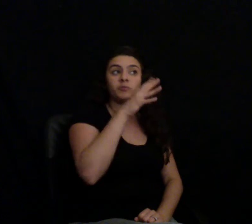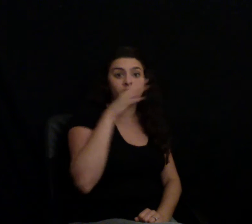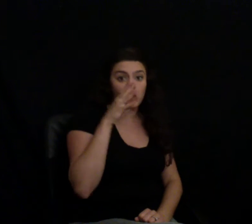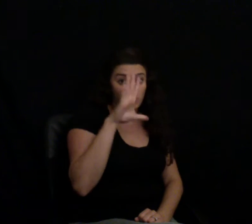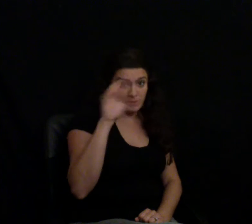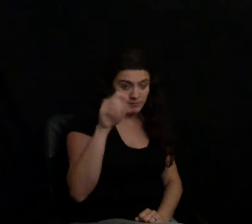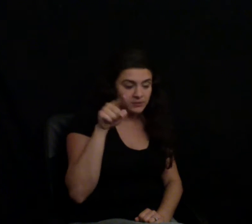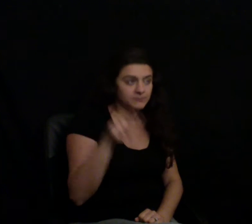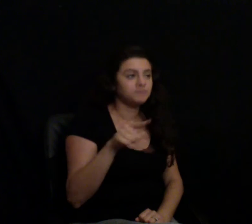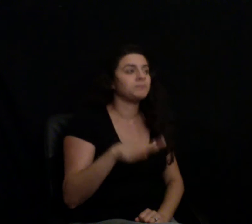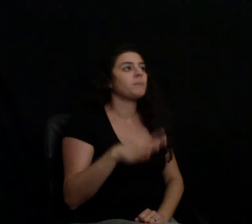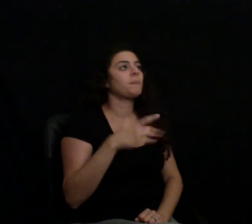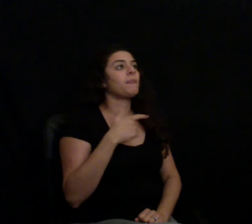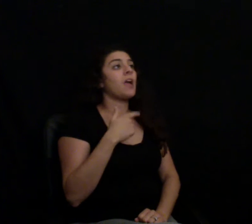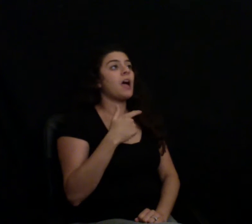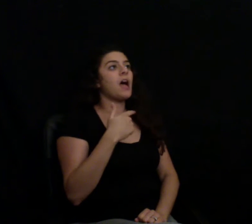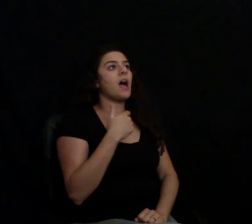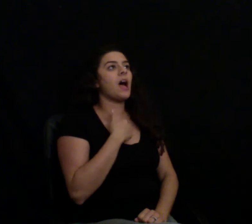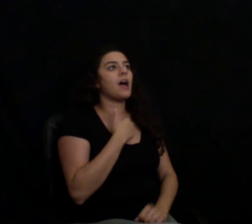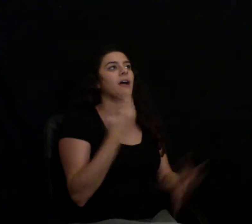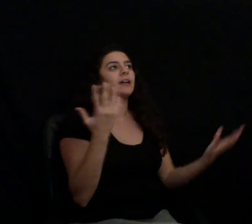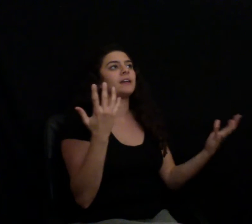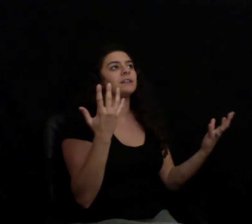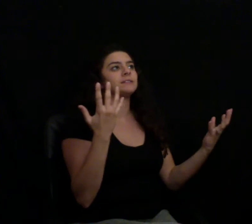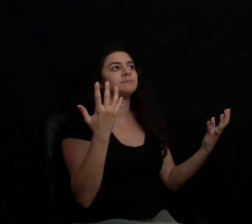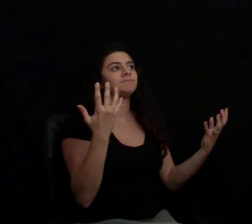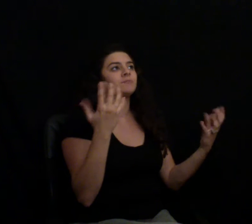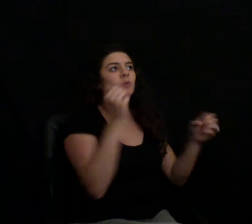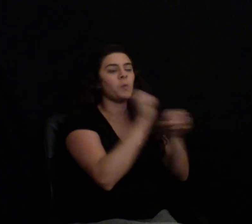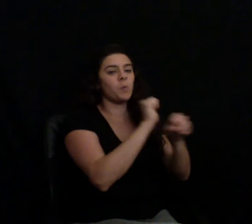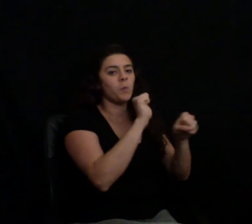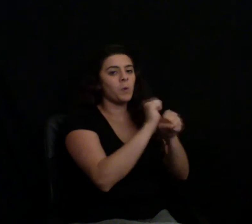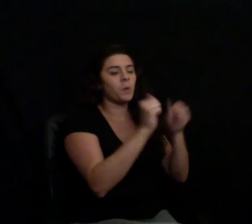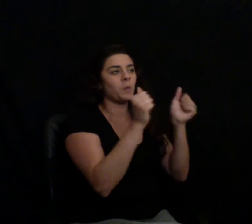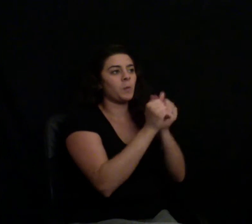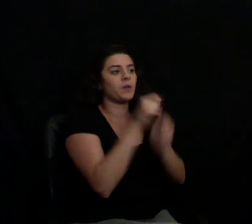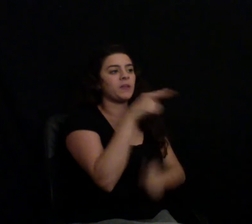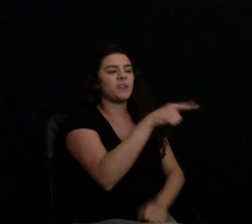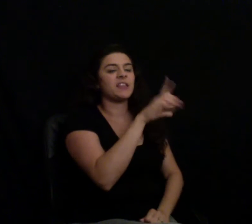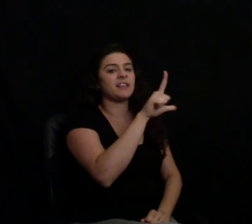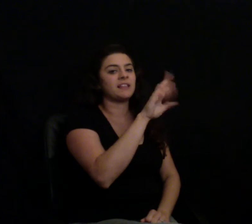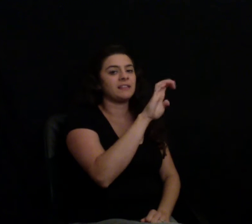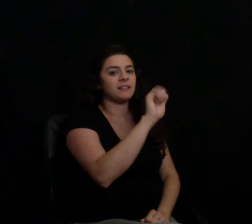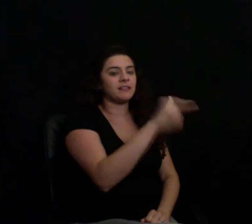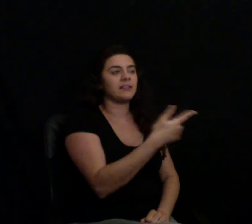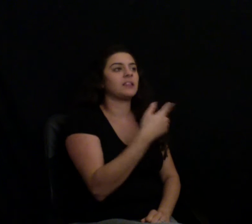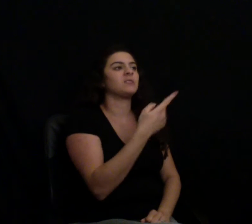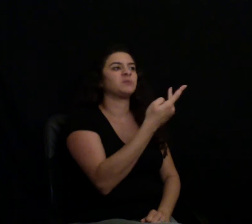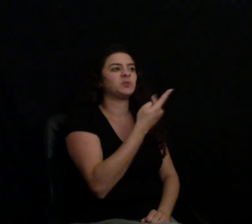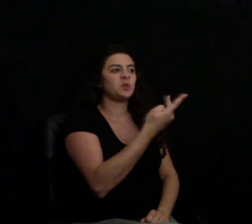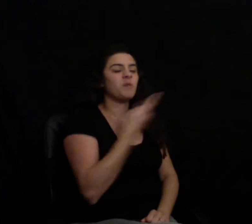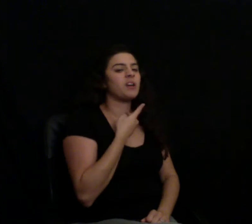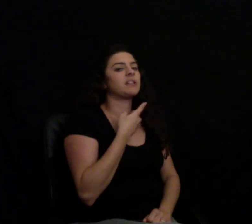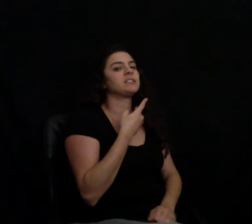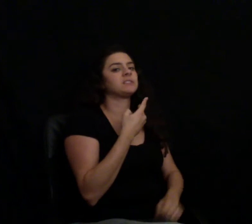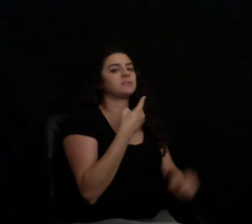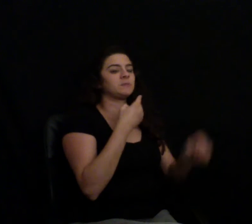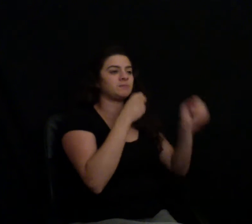Compassionate World Farming and Leah Gostez on a video that was released in December. I've been on this farm basically my whole